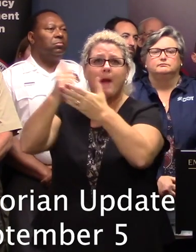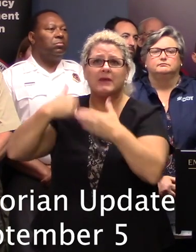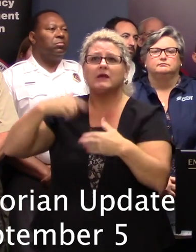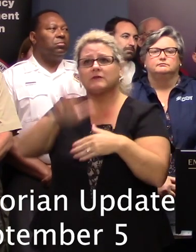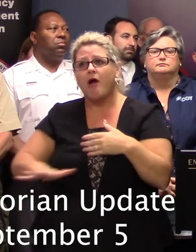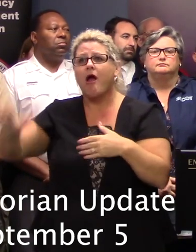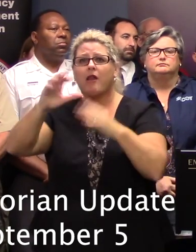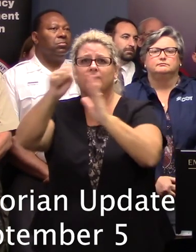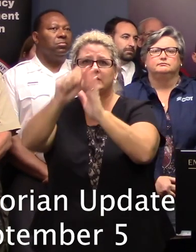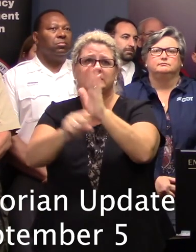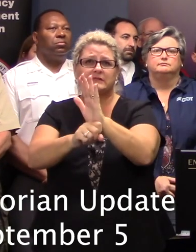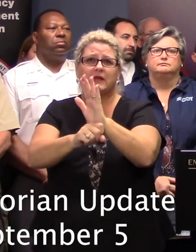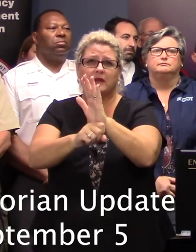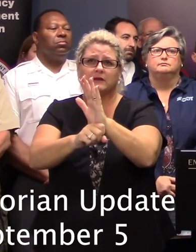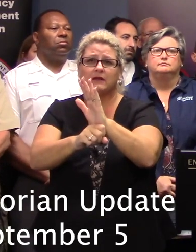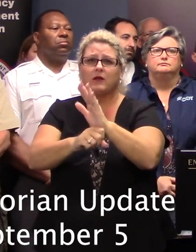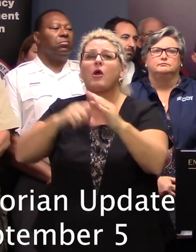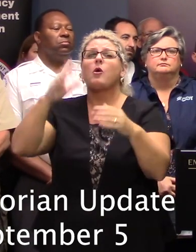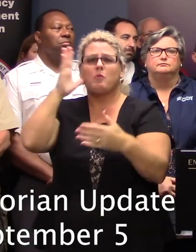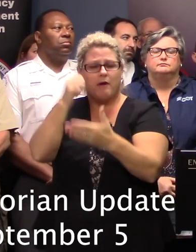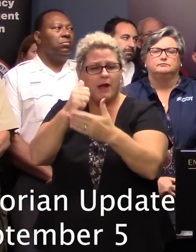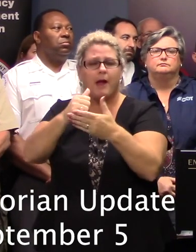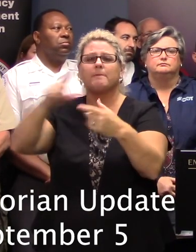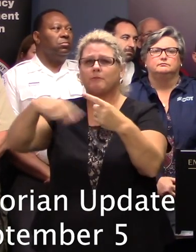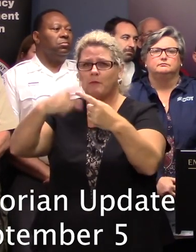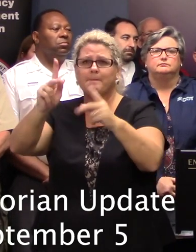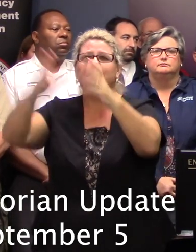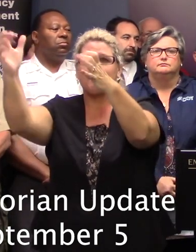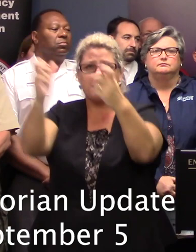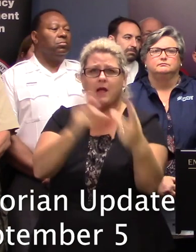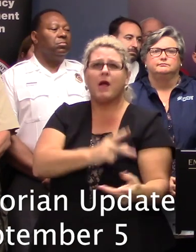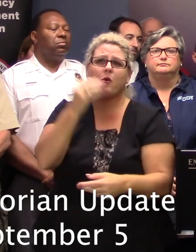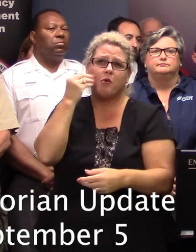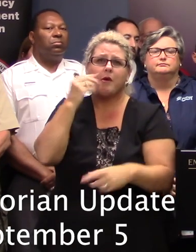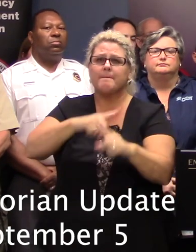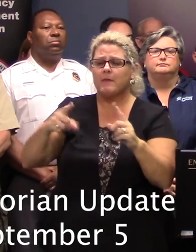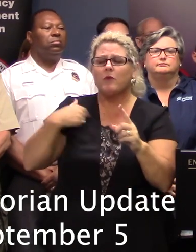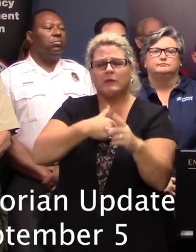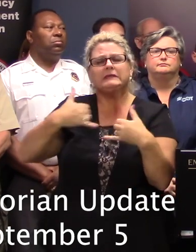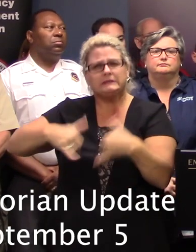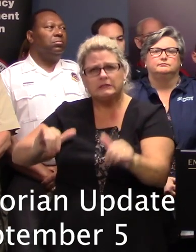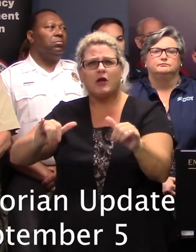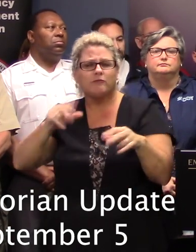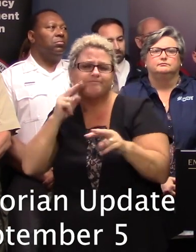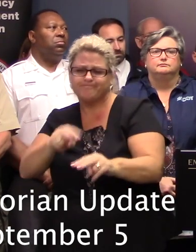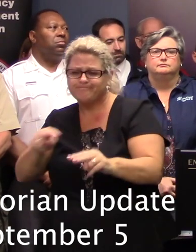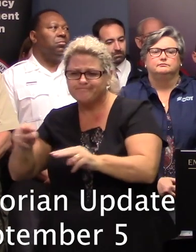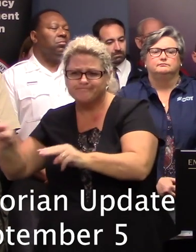concentrating, course, in reentry in those counties. But we're still battening down the hatches in the other